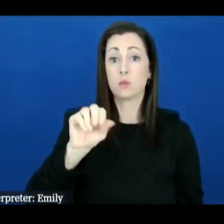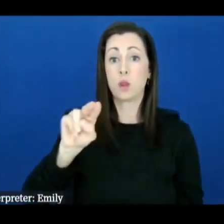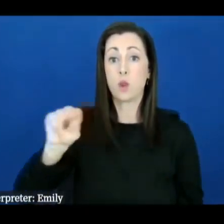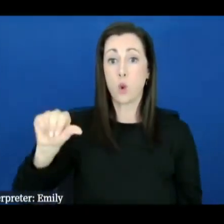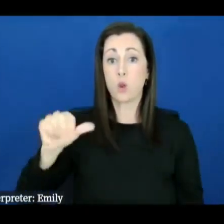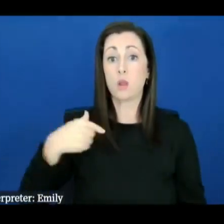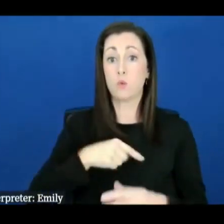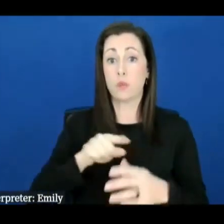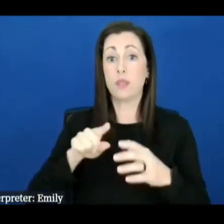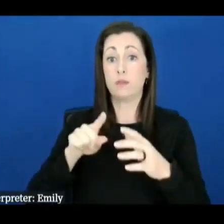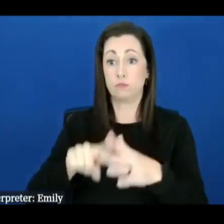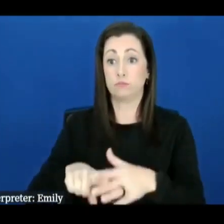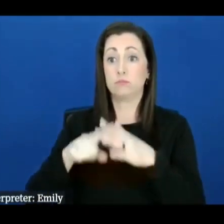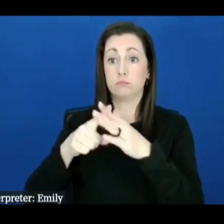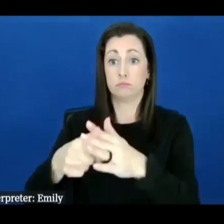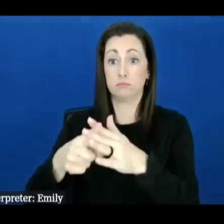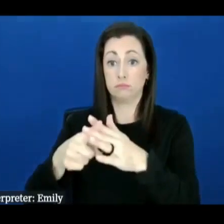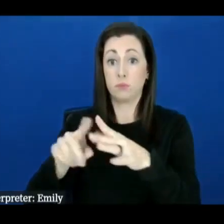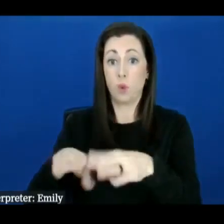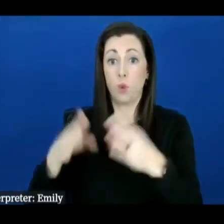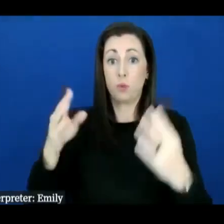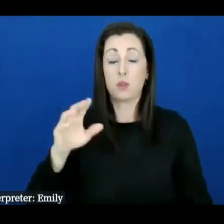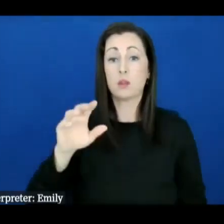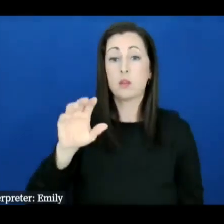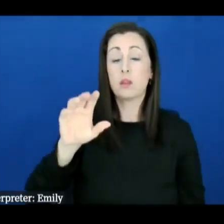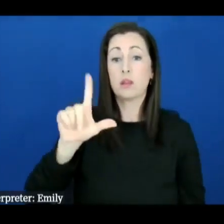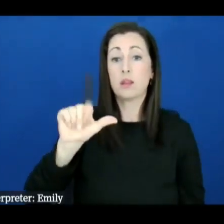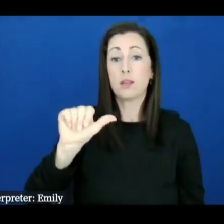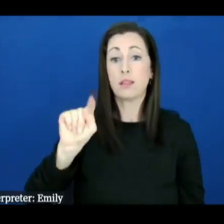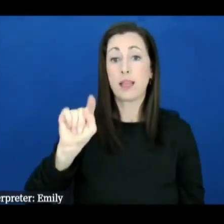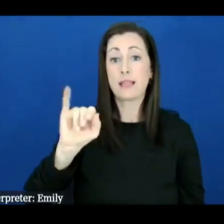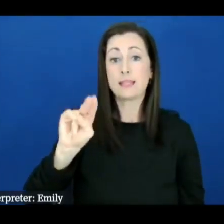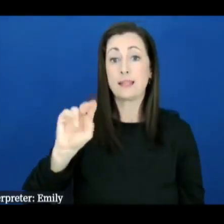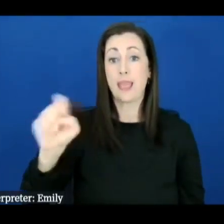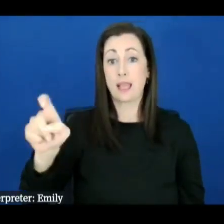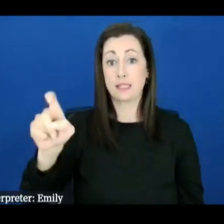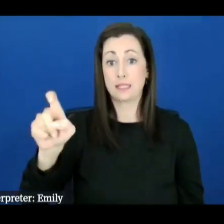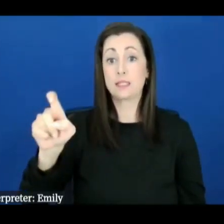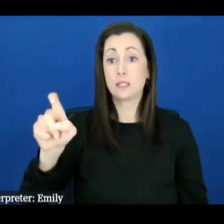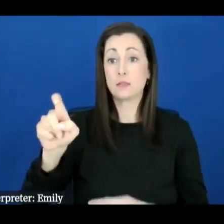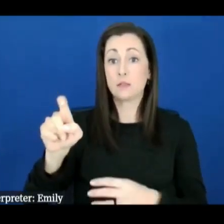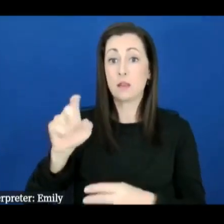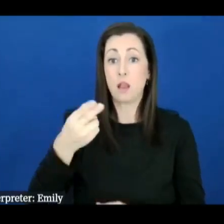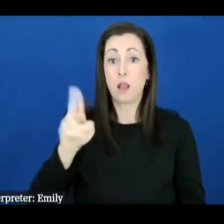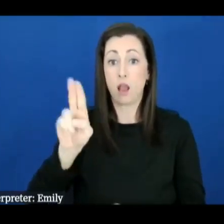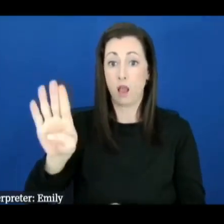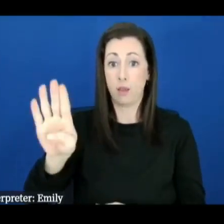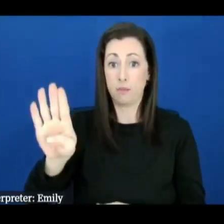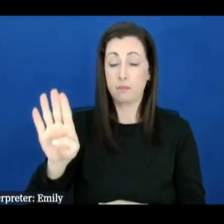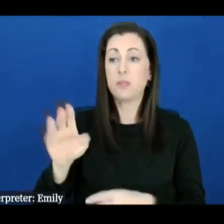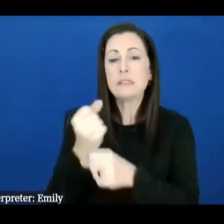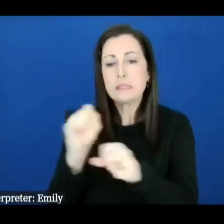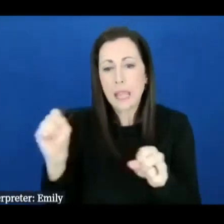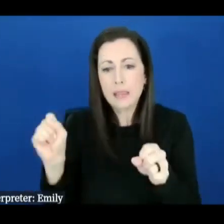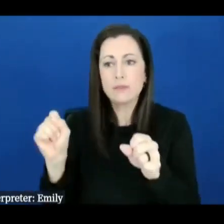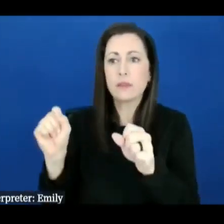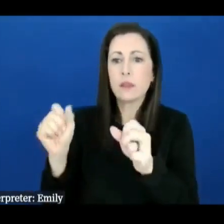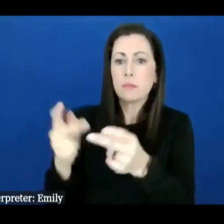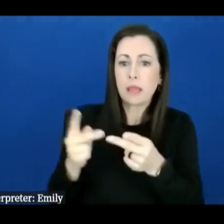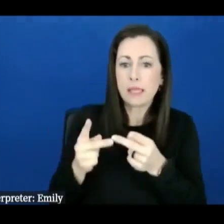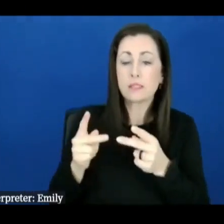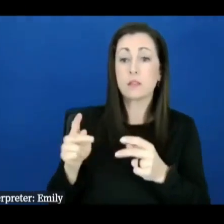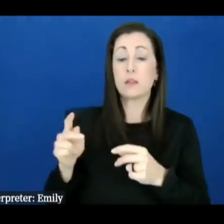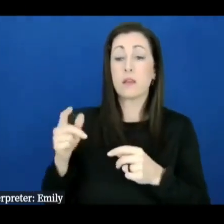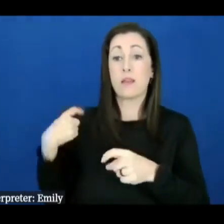it is a safe and trusted place where the latinx community can come and receive culturally relevant